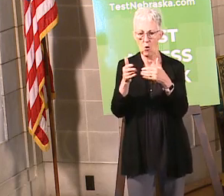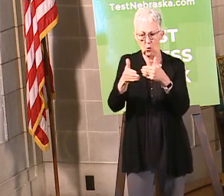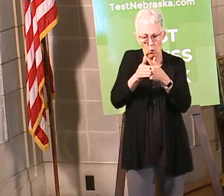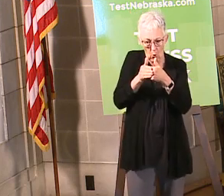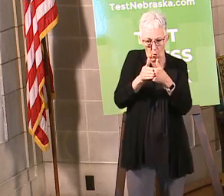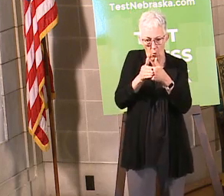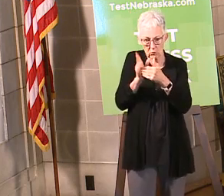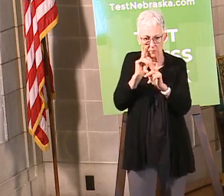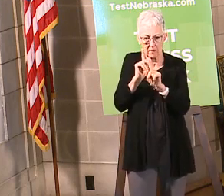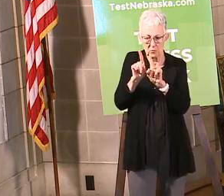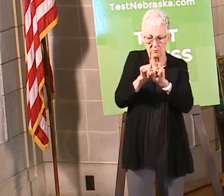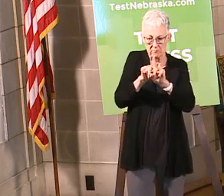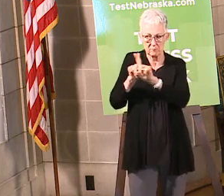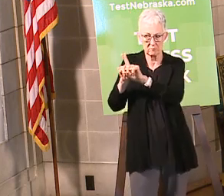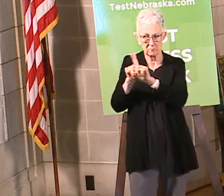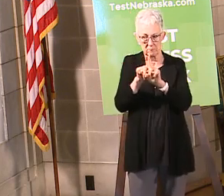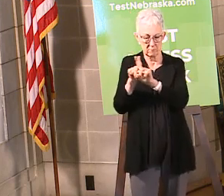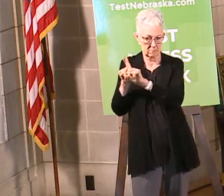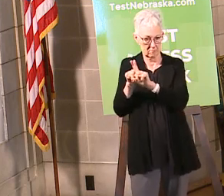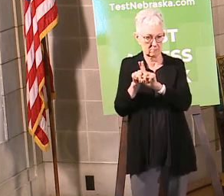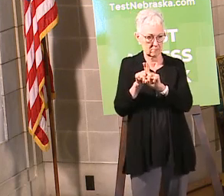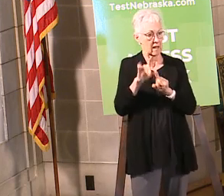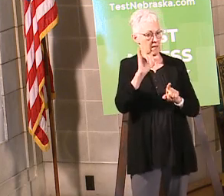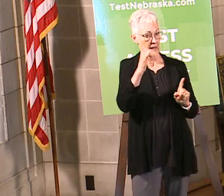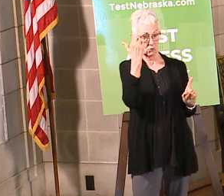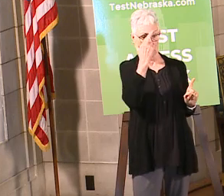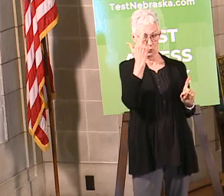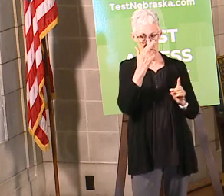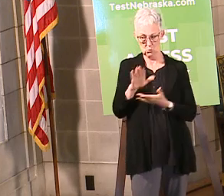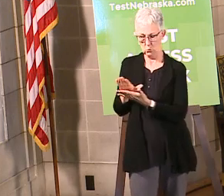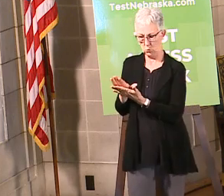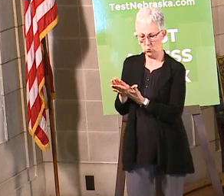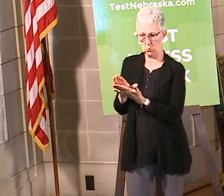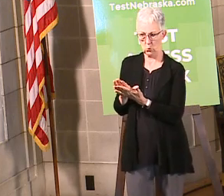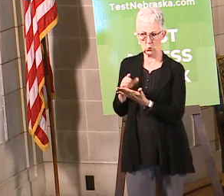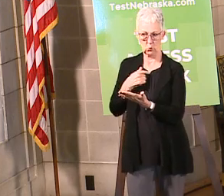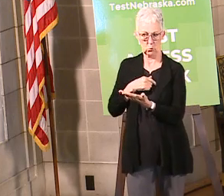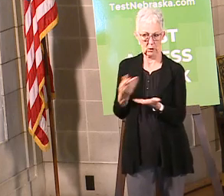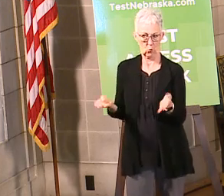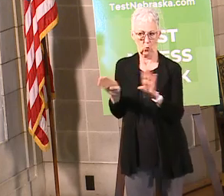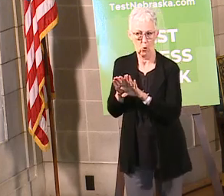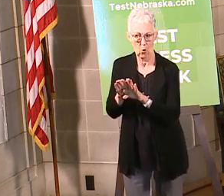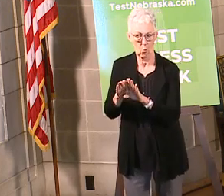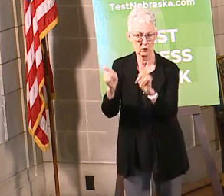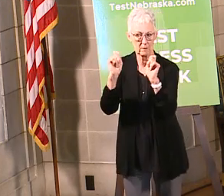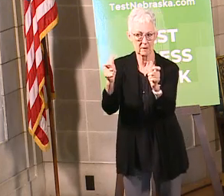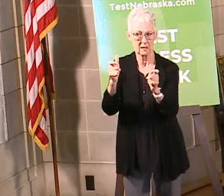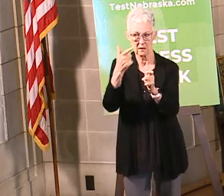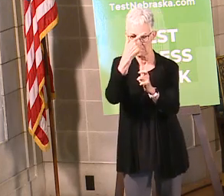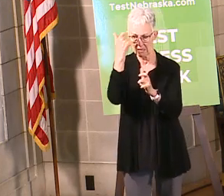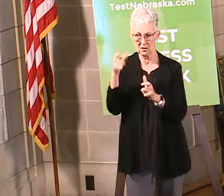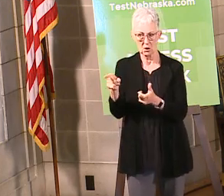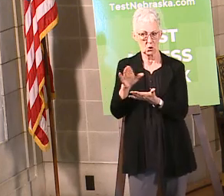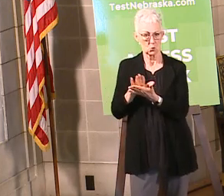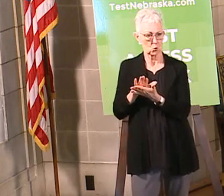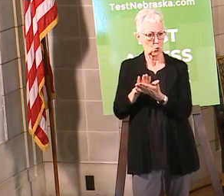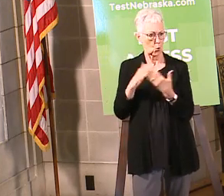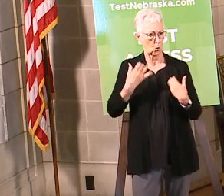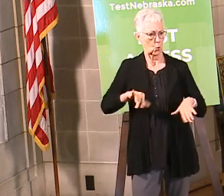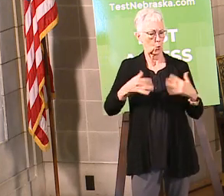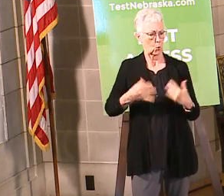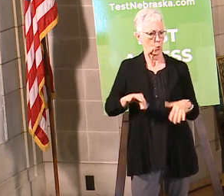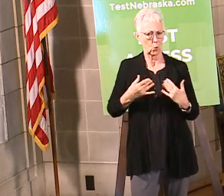schools were one of the first things that started operating without students because that's the most highly concentrated place in our society where people get together